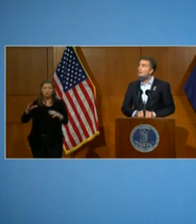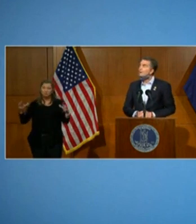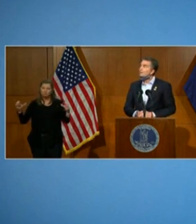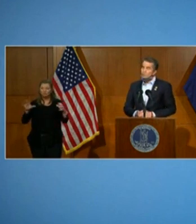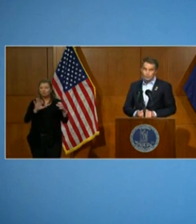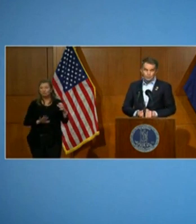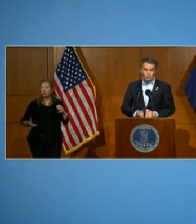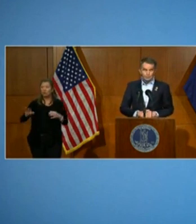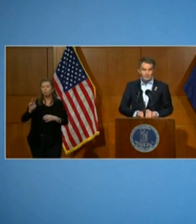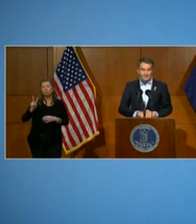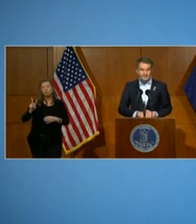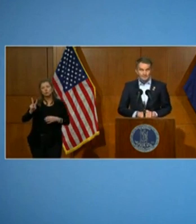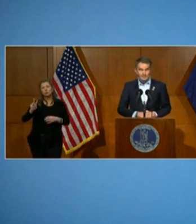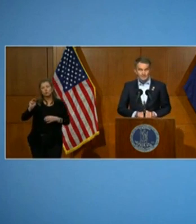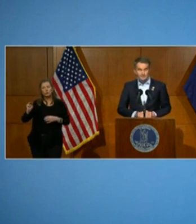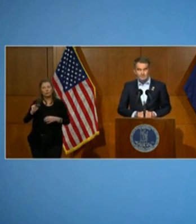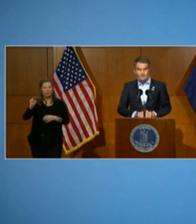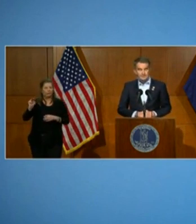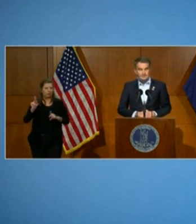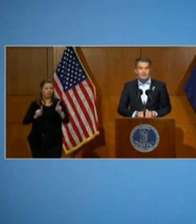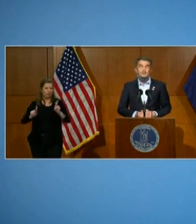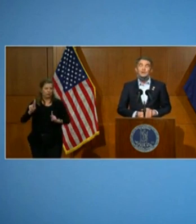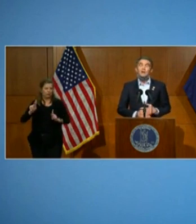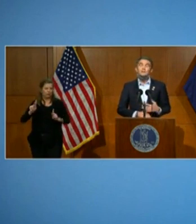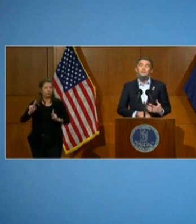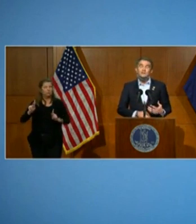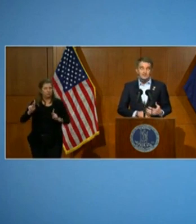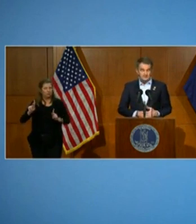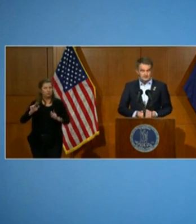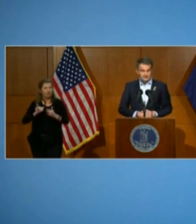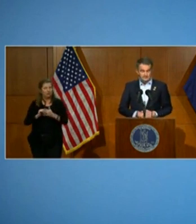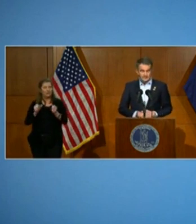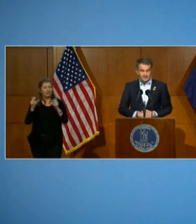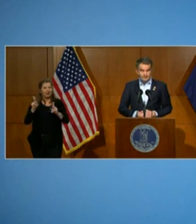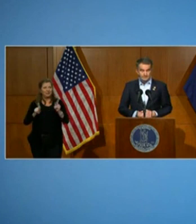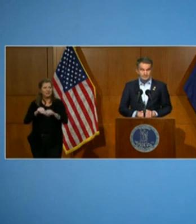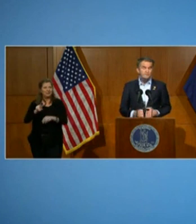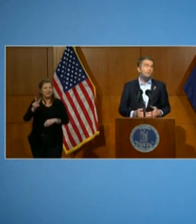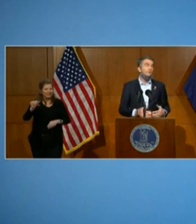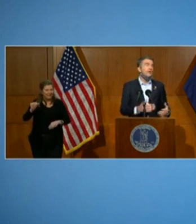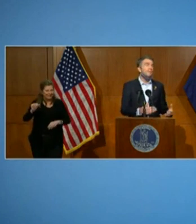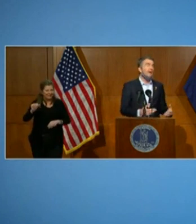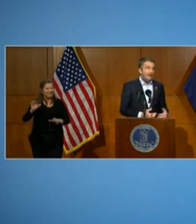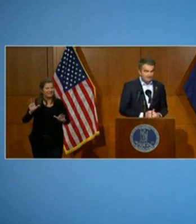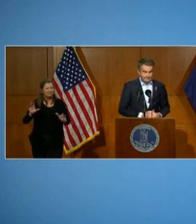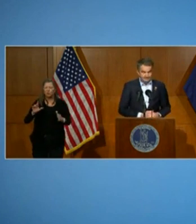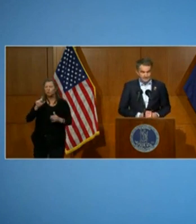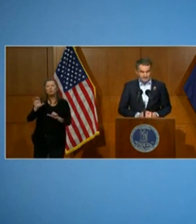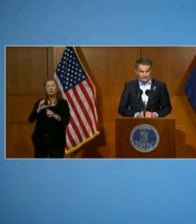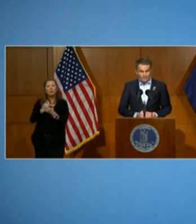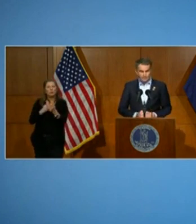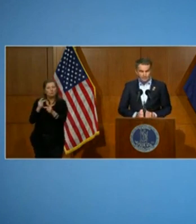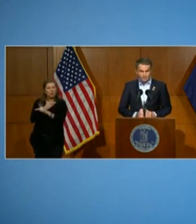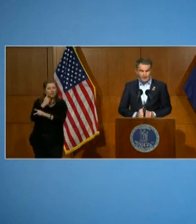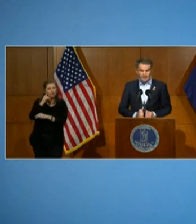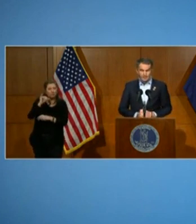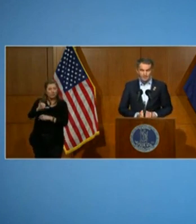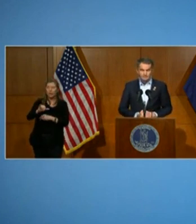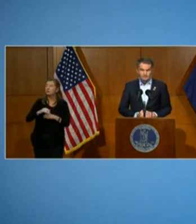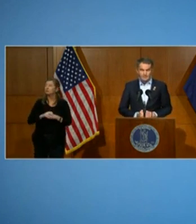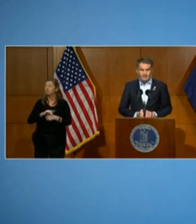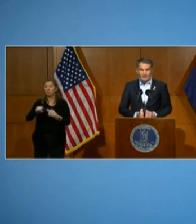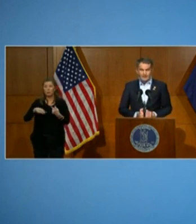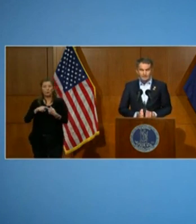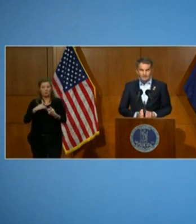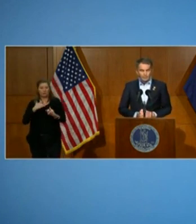this is about 2 million people, and that's a lot of Virginians. So let's do that math. Once we ramp